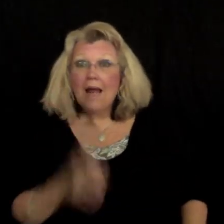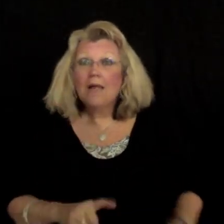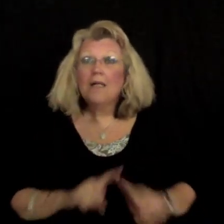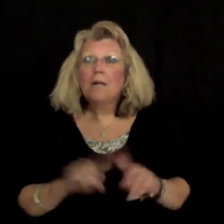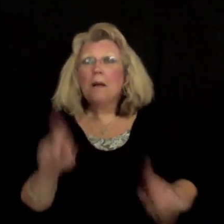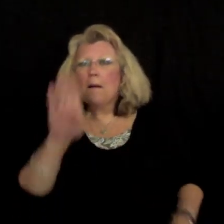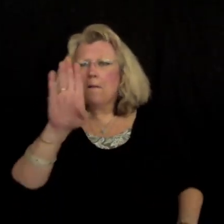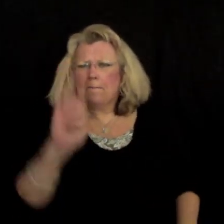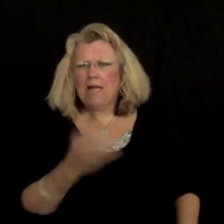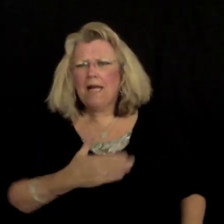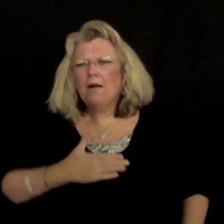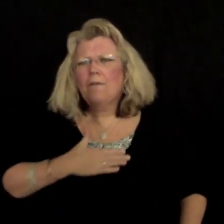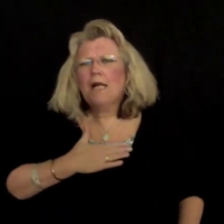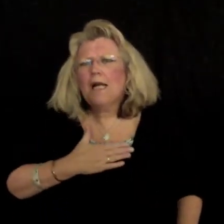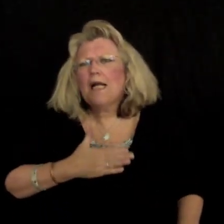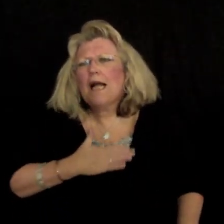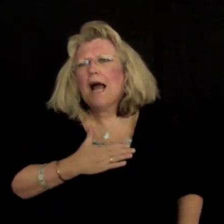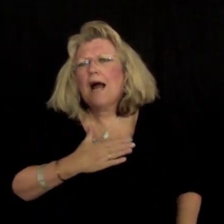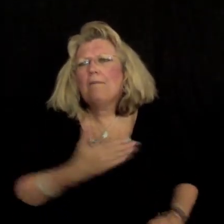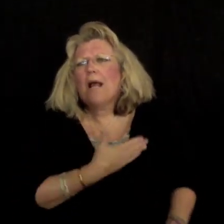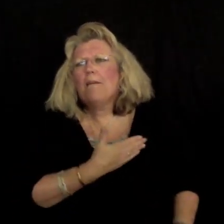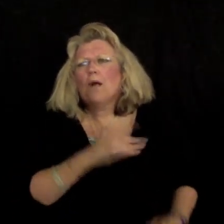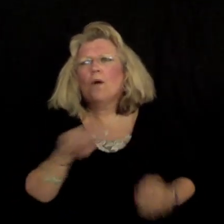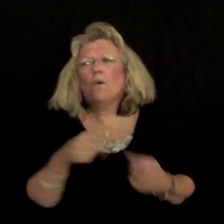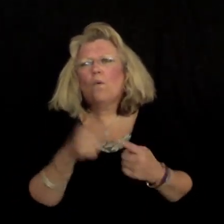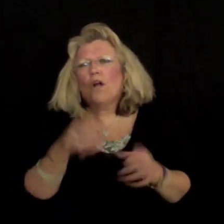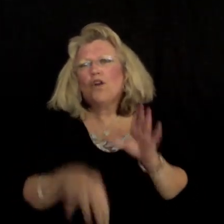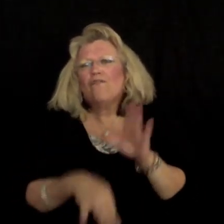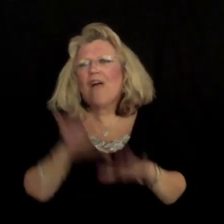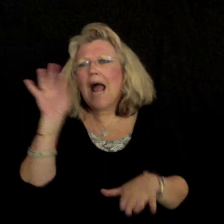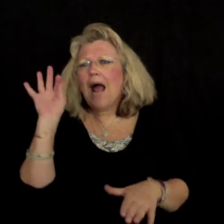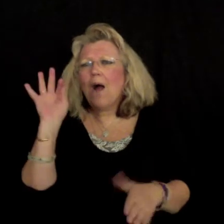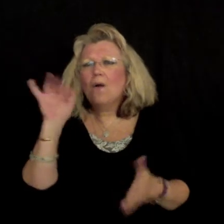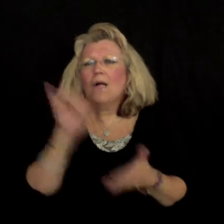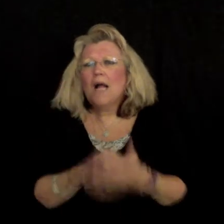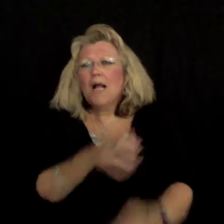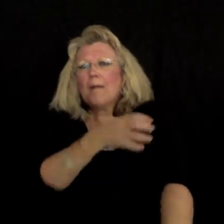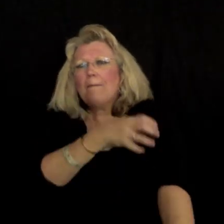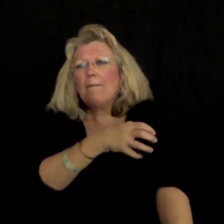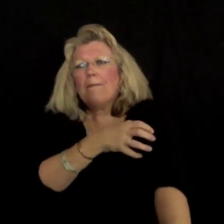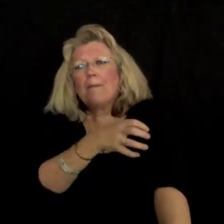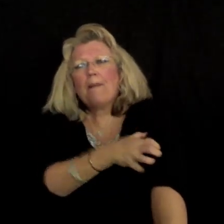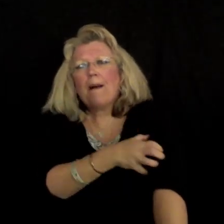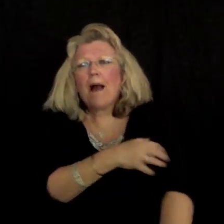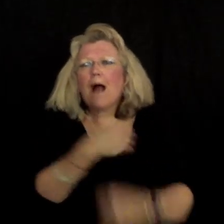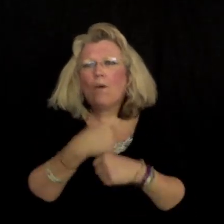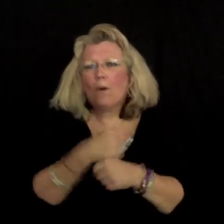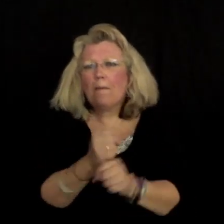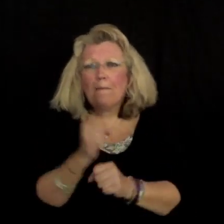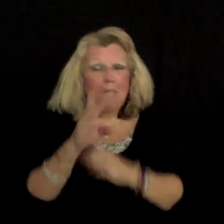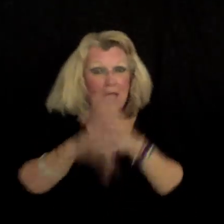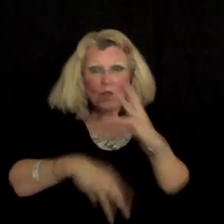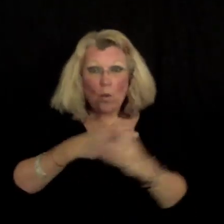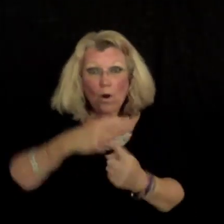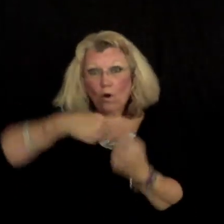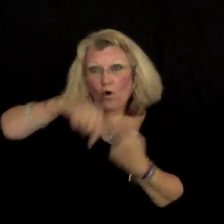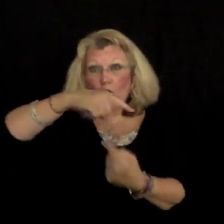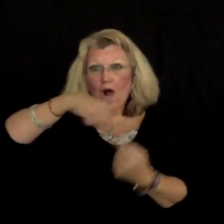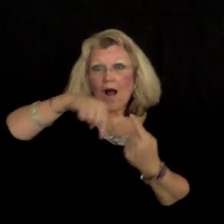Do be glad, baby, you won't be found That's the power that makes the world around